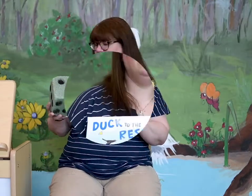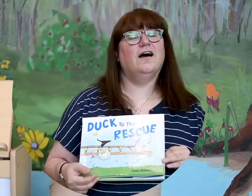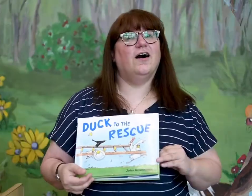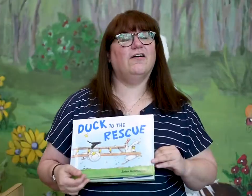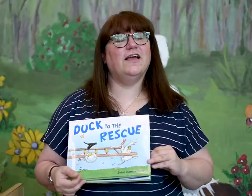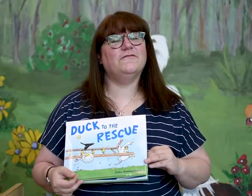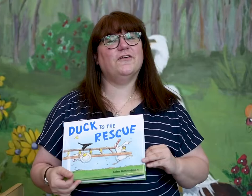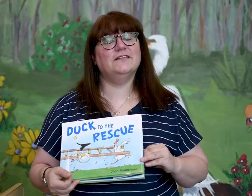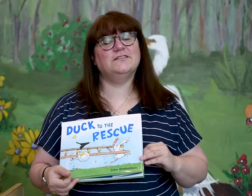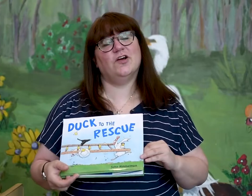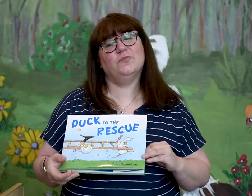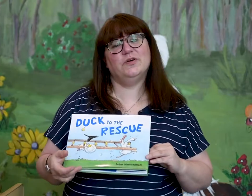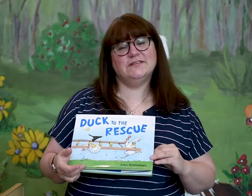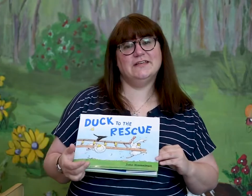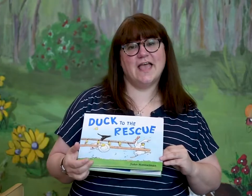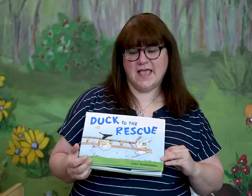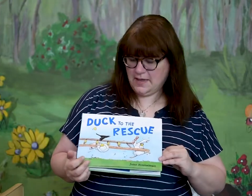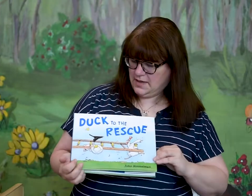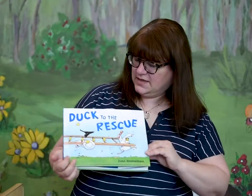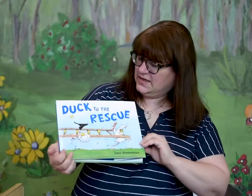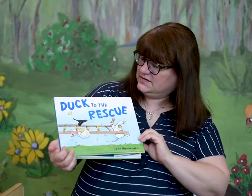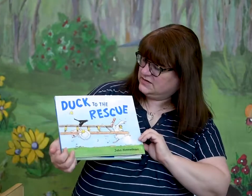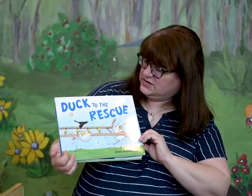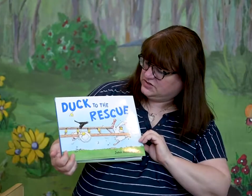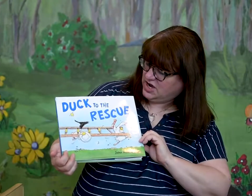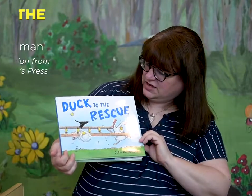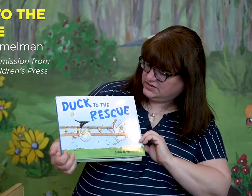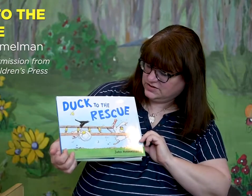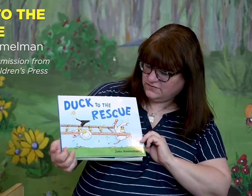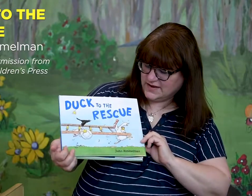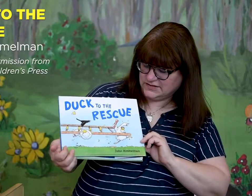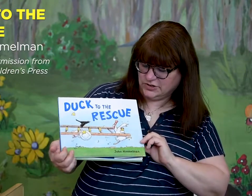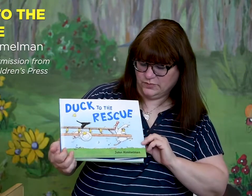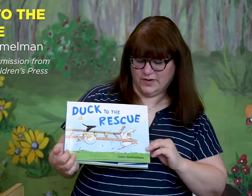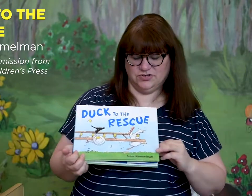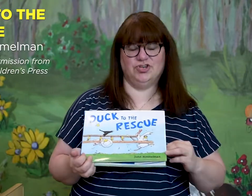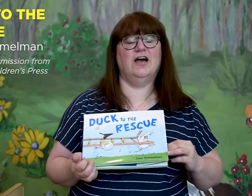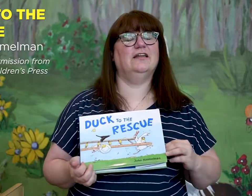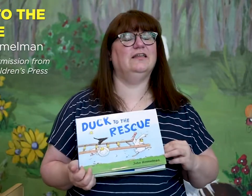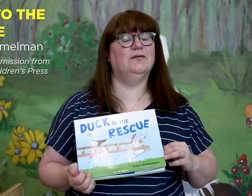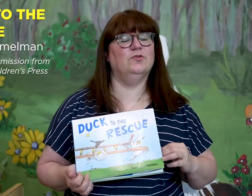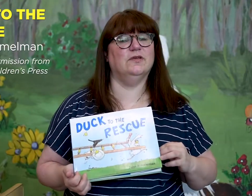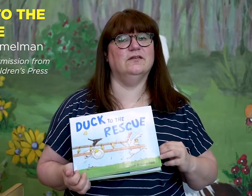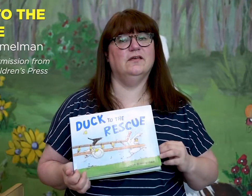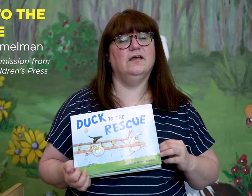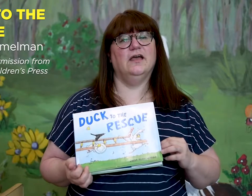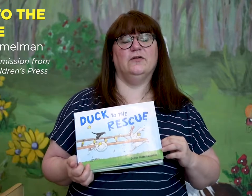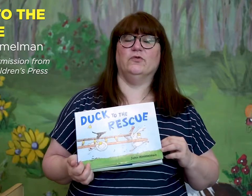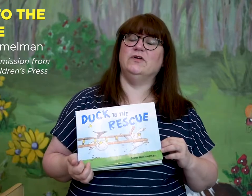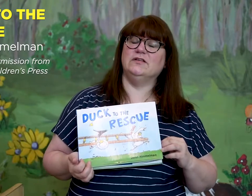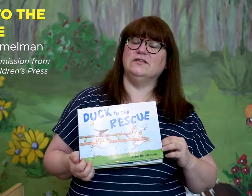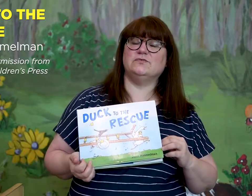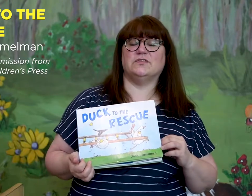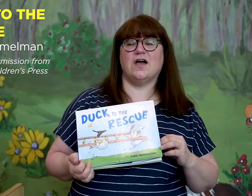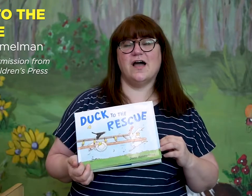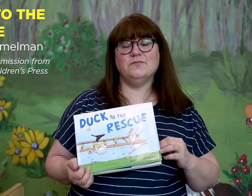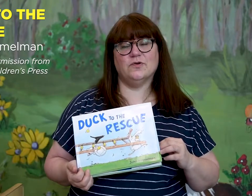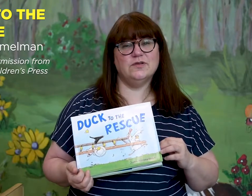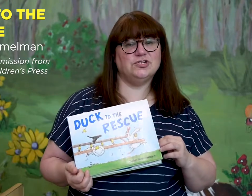Alright friends, our book today is Duck to the Rescue by John Himmelman, and we're reading this with kind permission